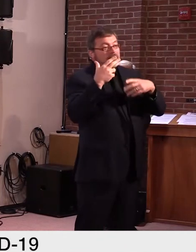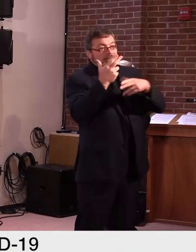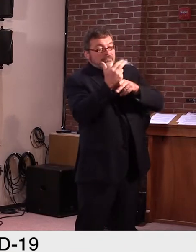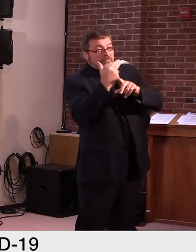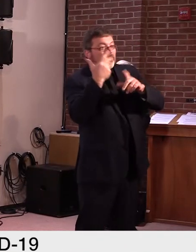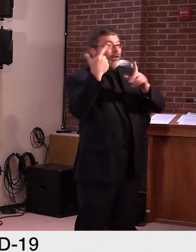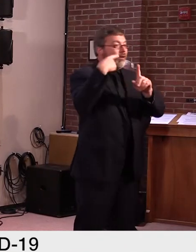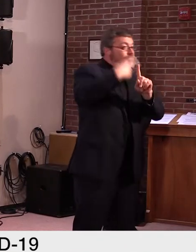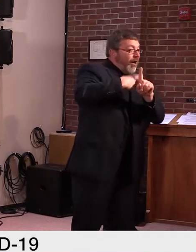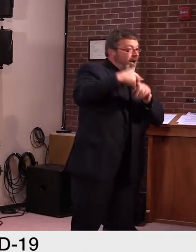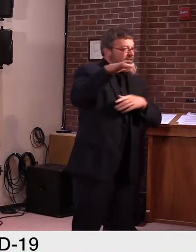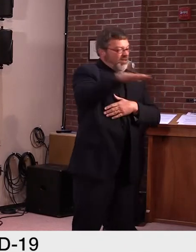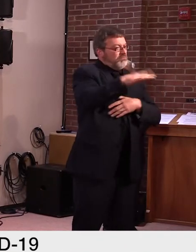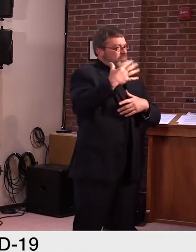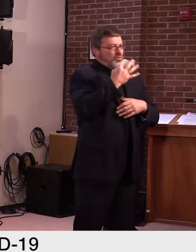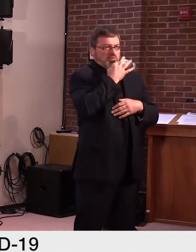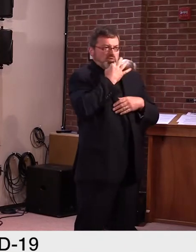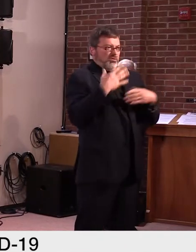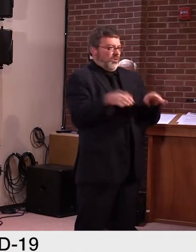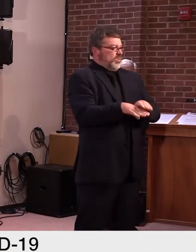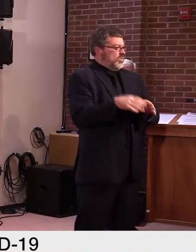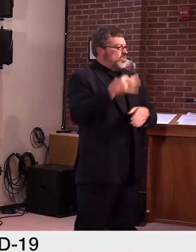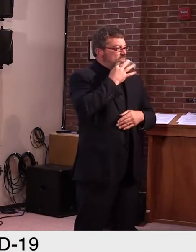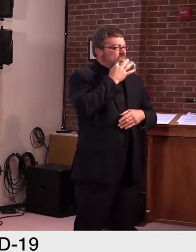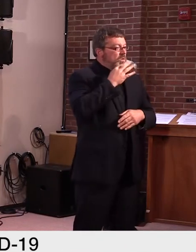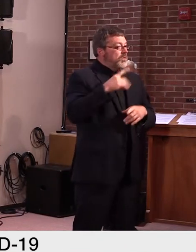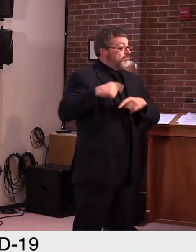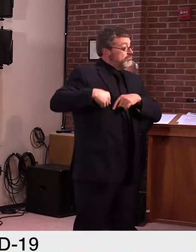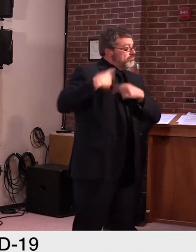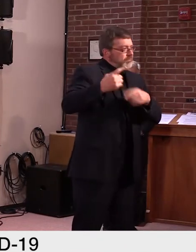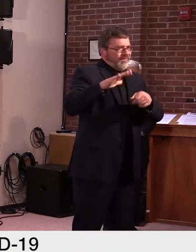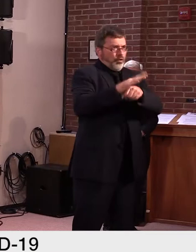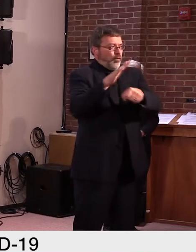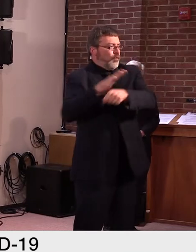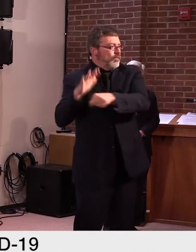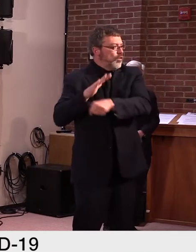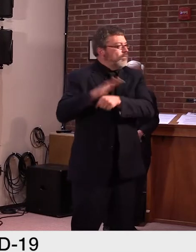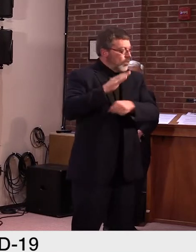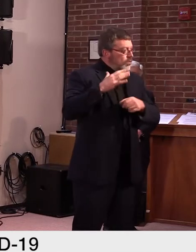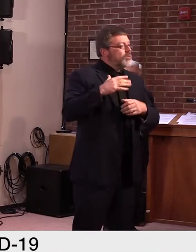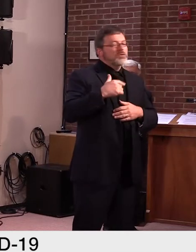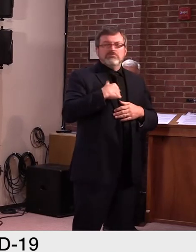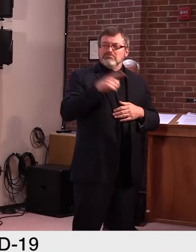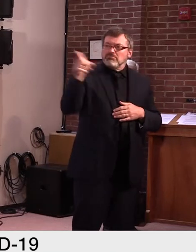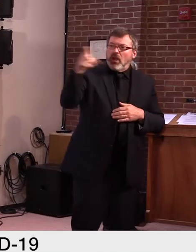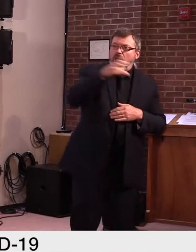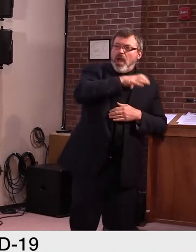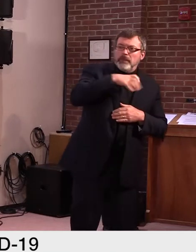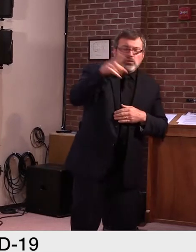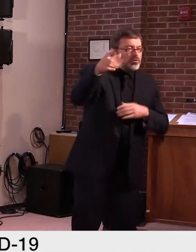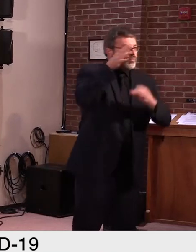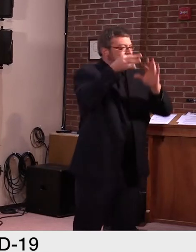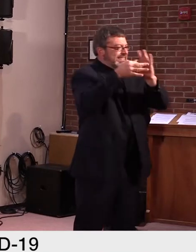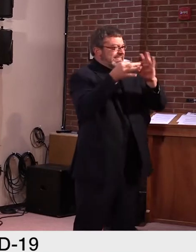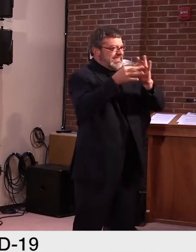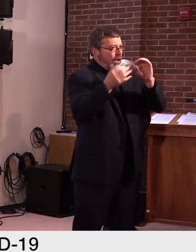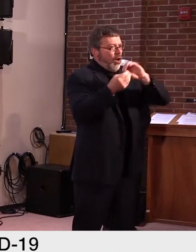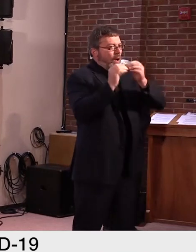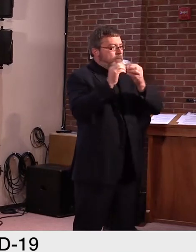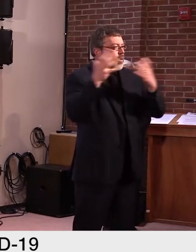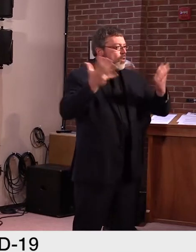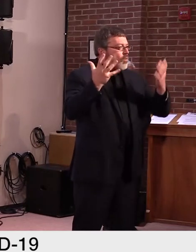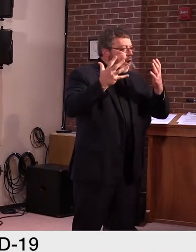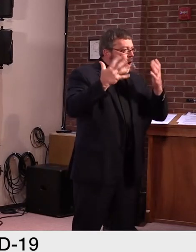summer. And Commissioner Peechek will share some data on the level of travel we've seen, which is down